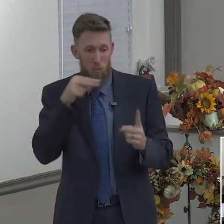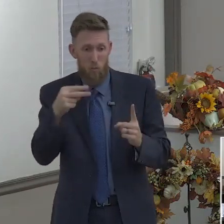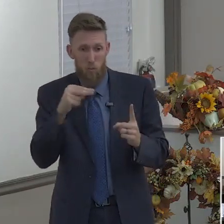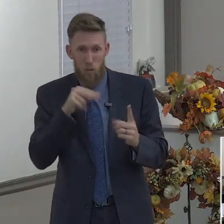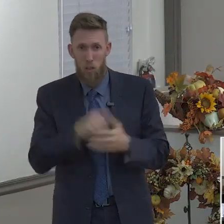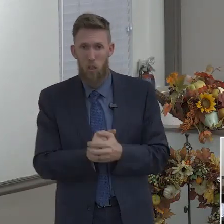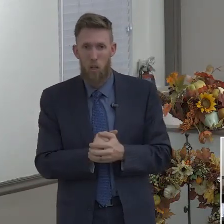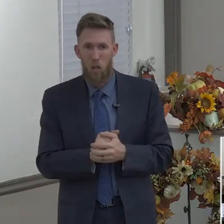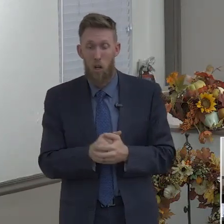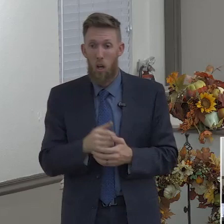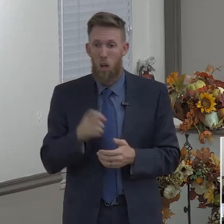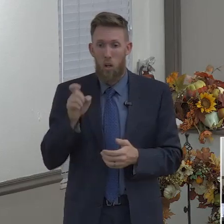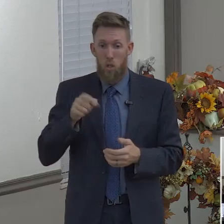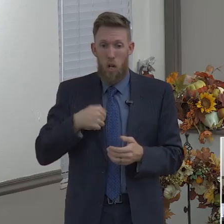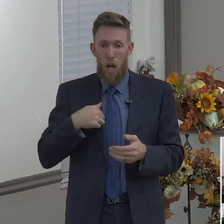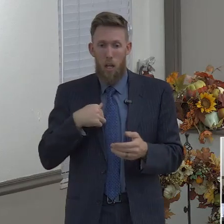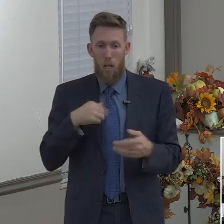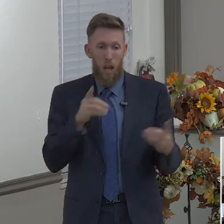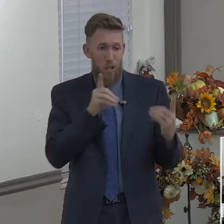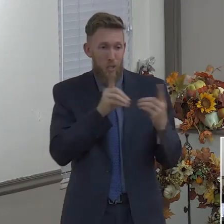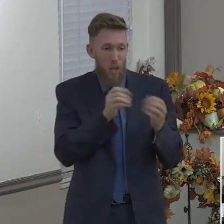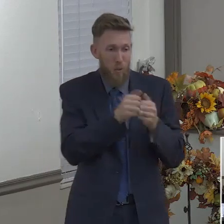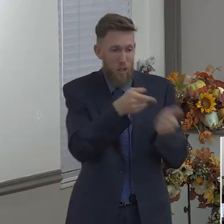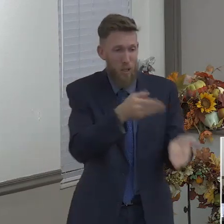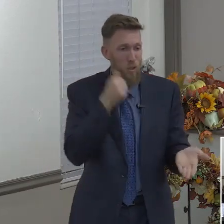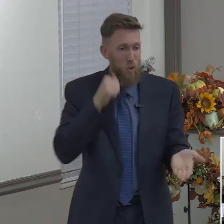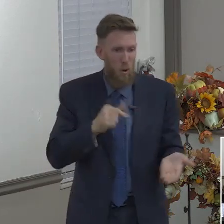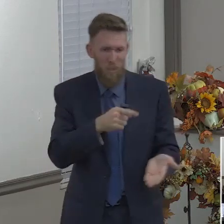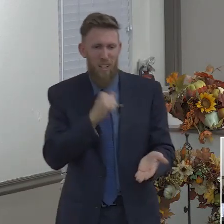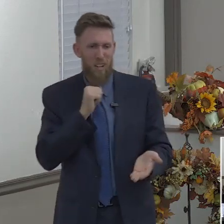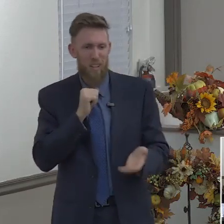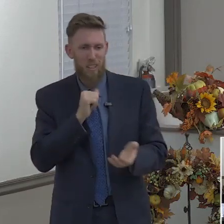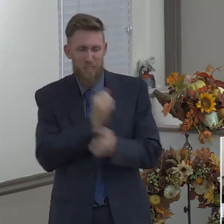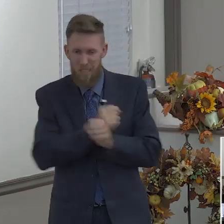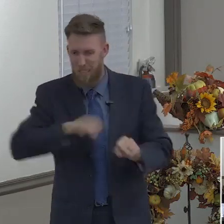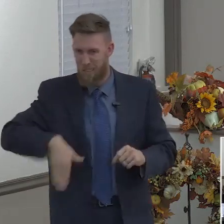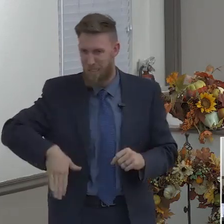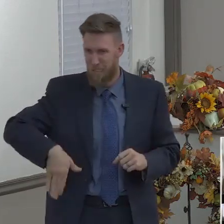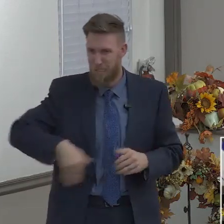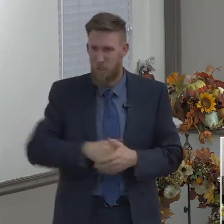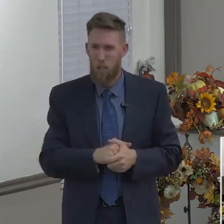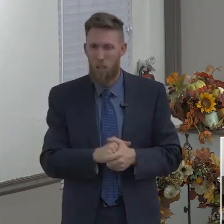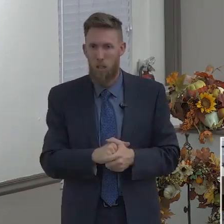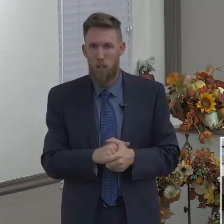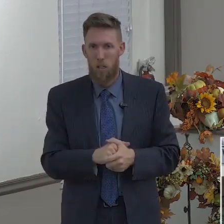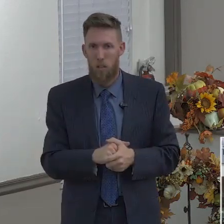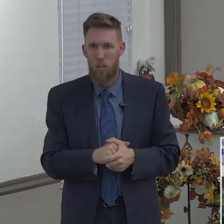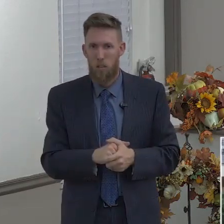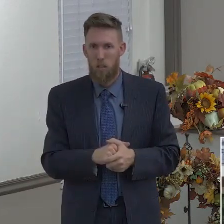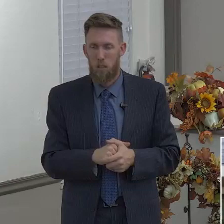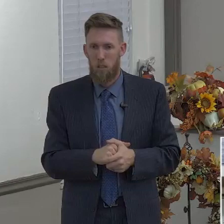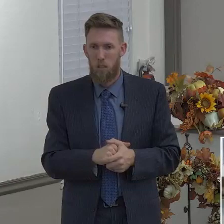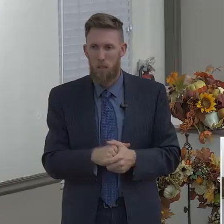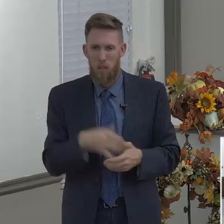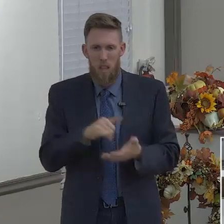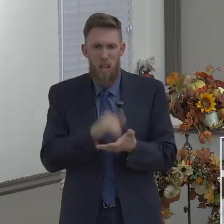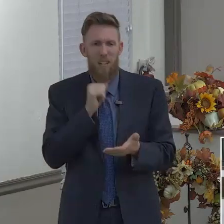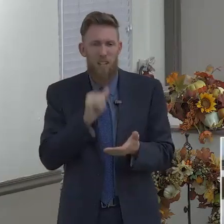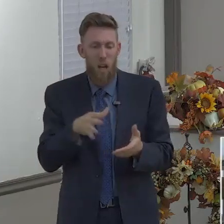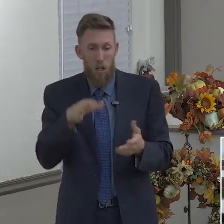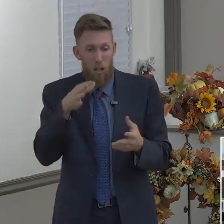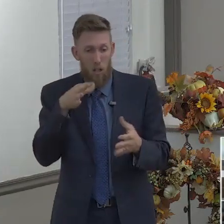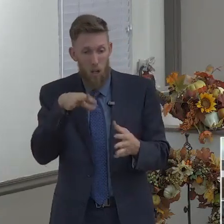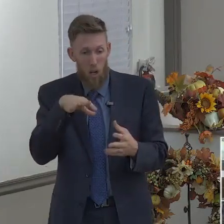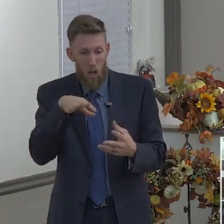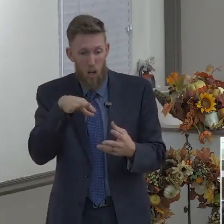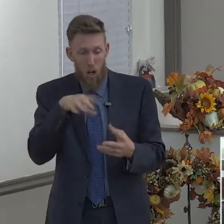I do? No spiritual perception. Blindness. Well, you know, I don't know. Should I tithe? I just don't know. I don't know if I should tithe or